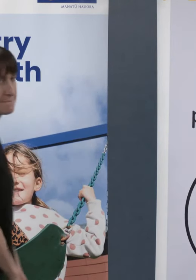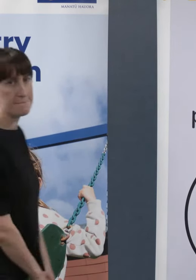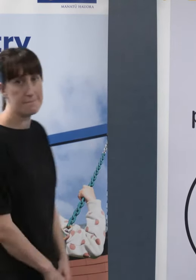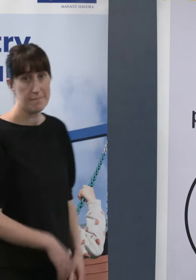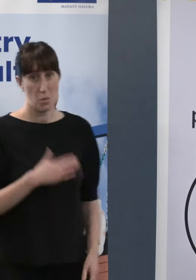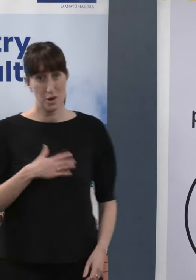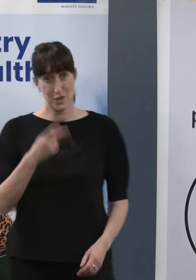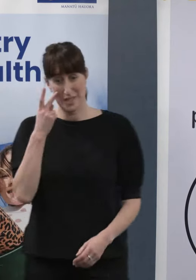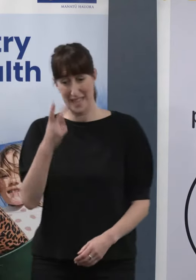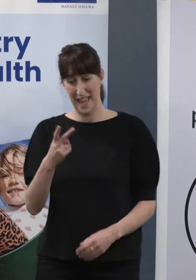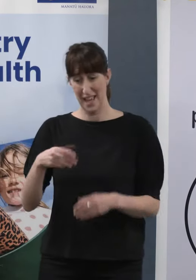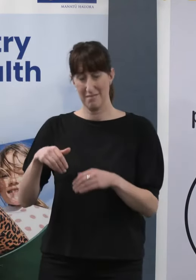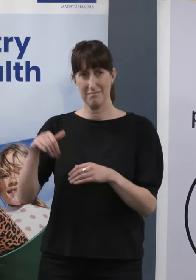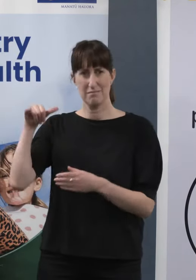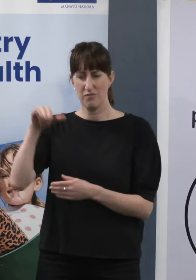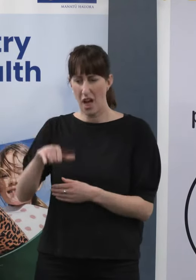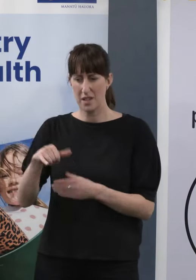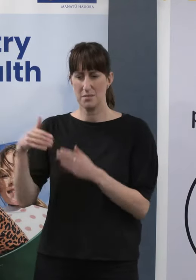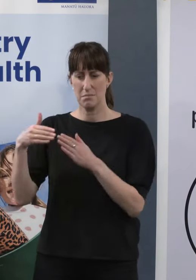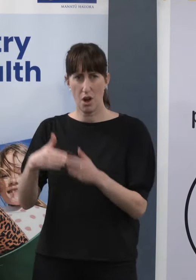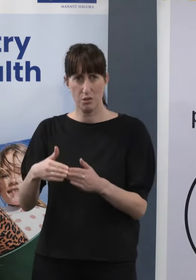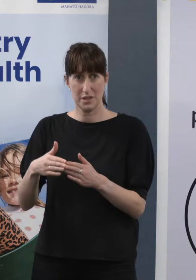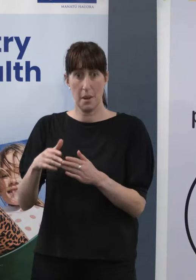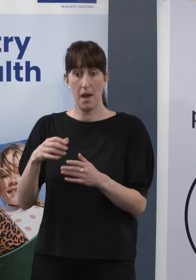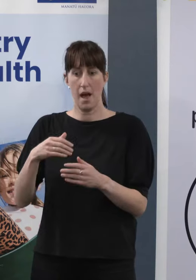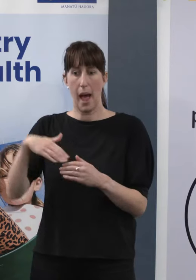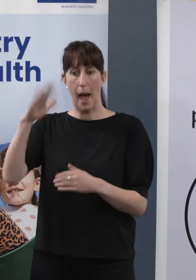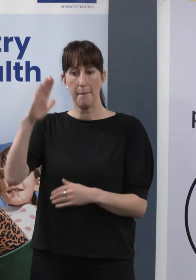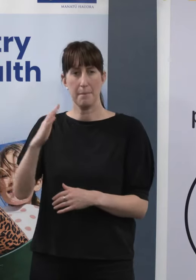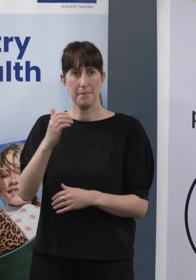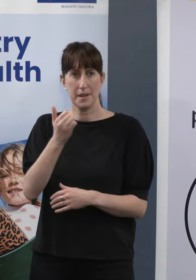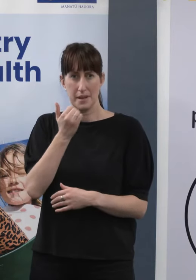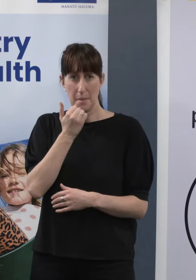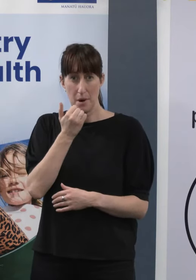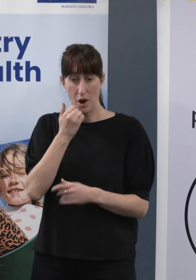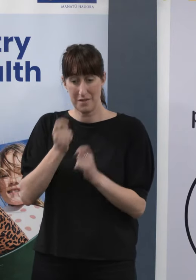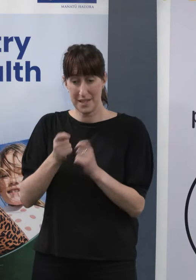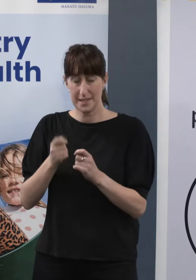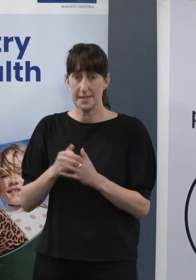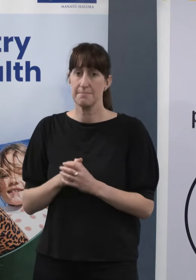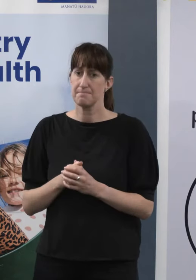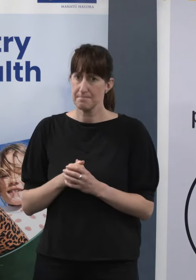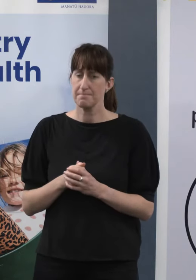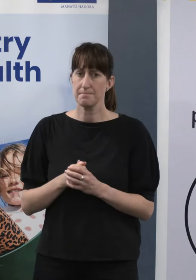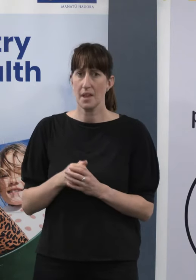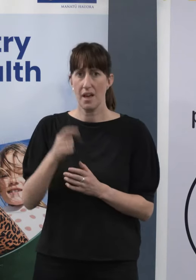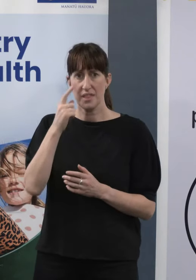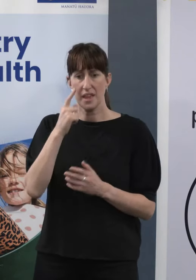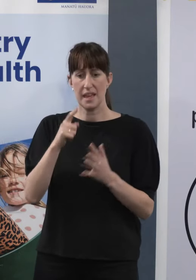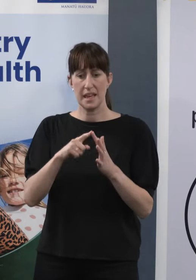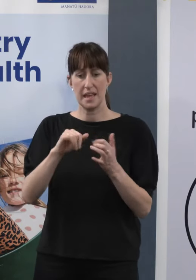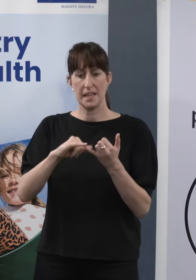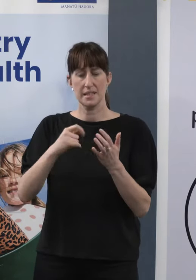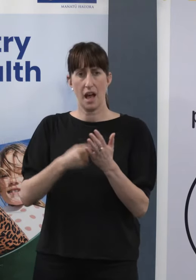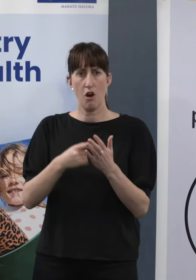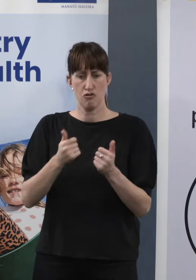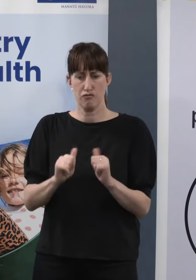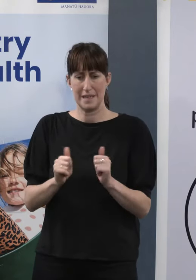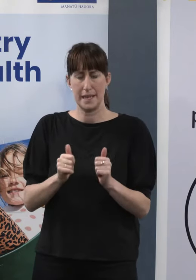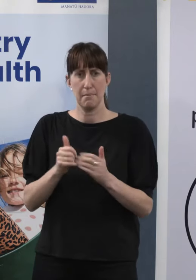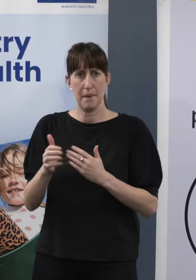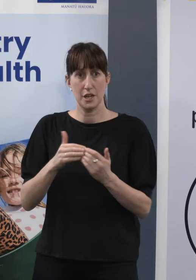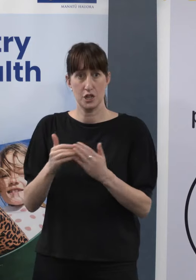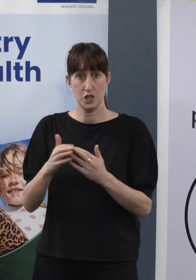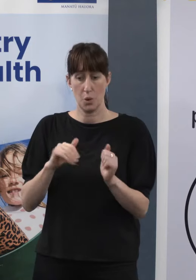pretty well. I mentioned the surge capacity that ESR is developing to improve the number of samples they can process. We're getting good cooperation